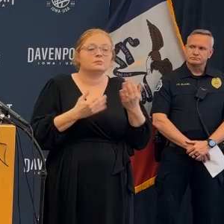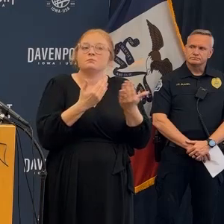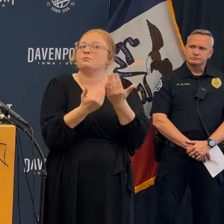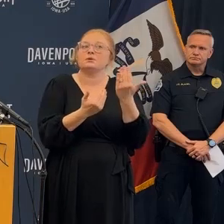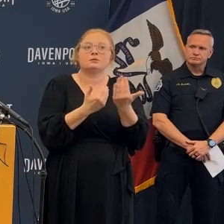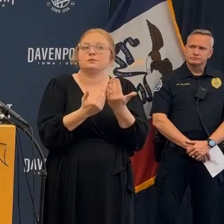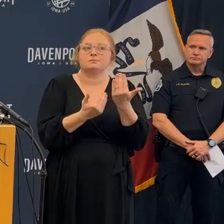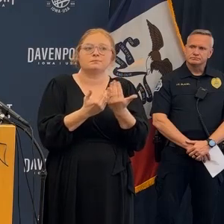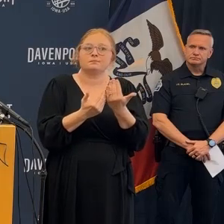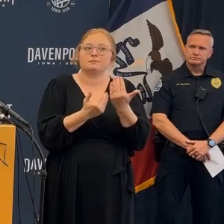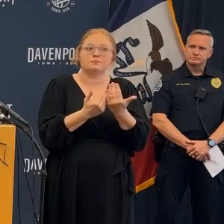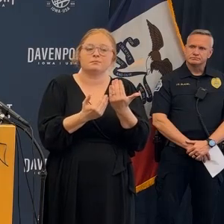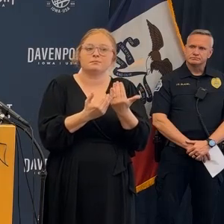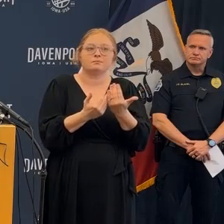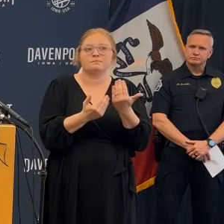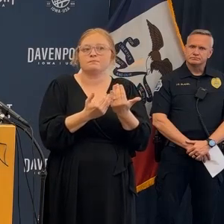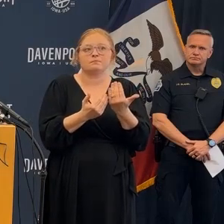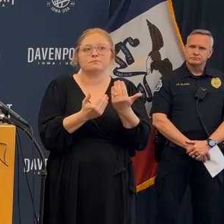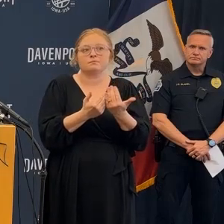that we have to factor